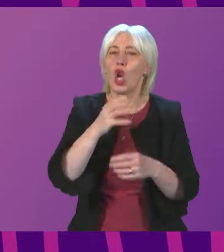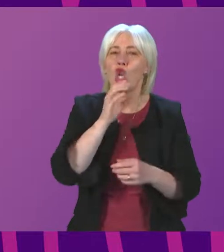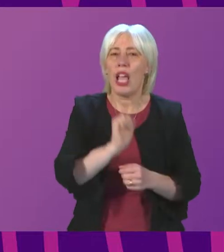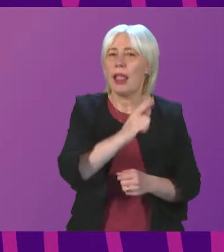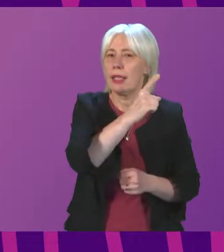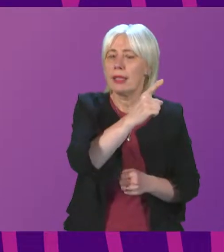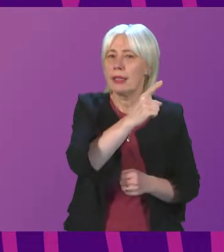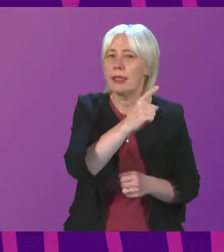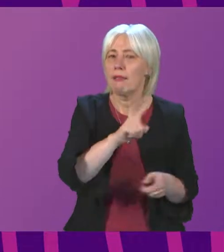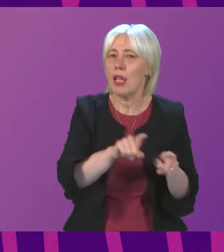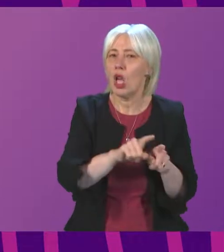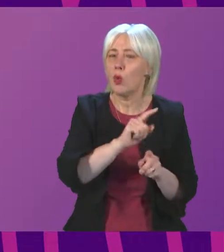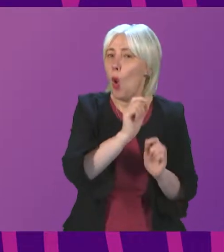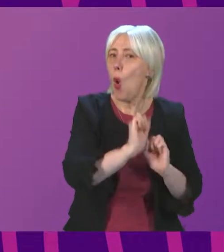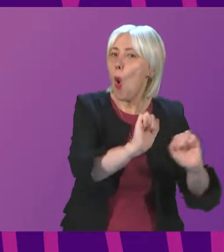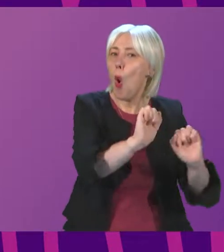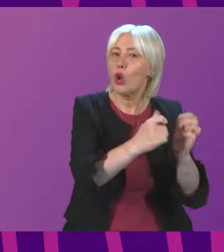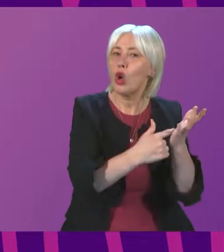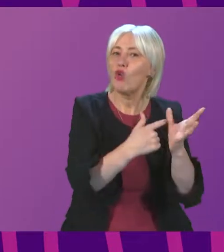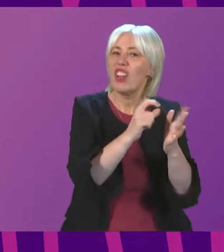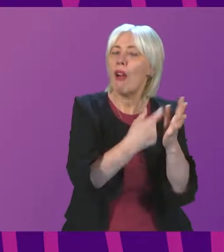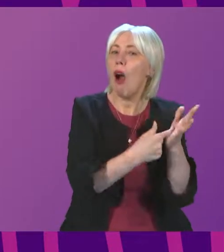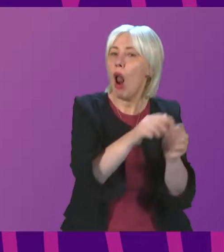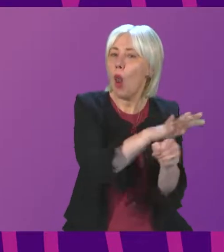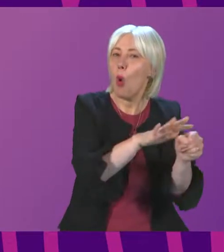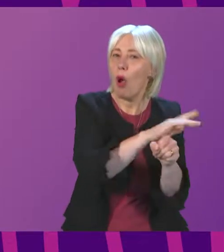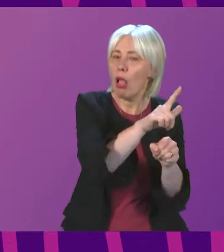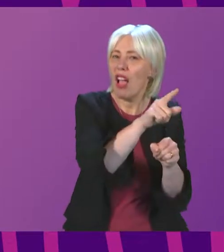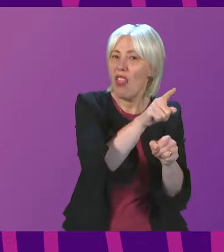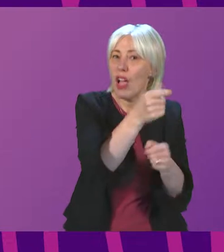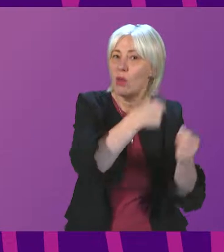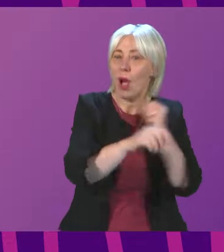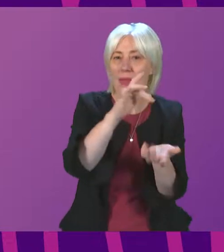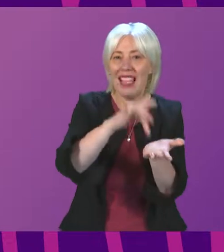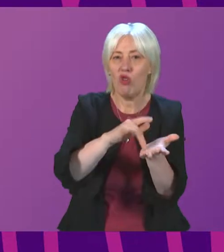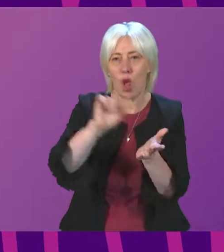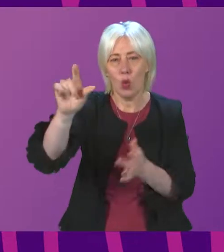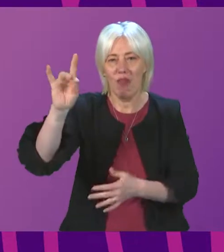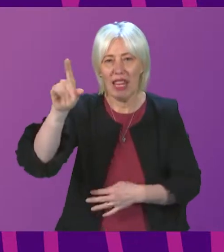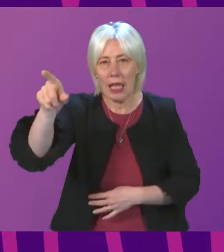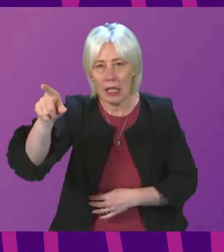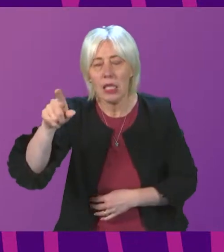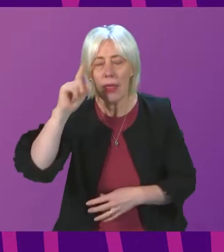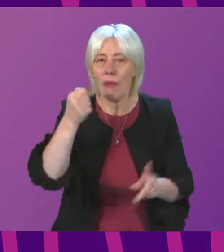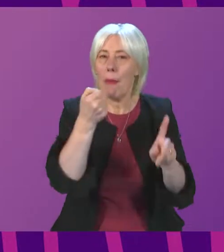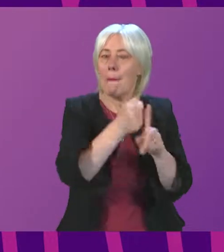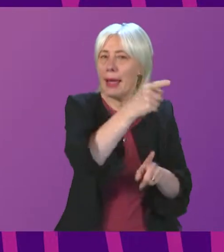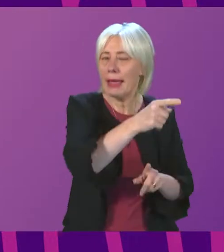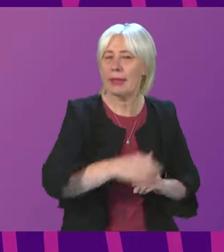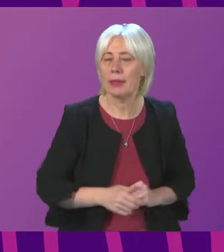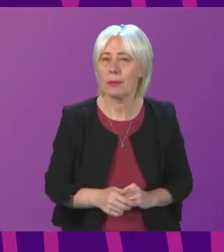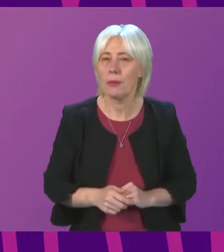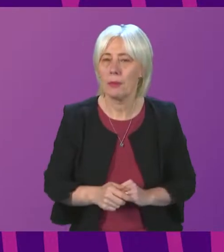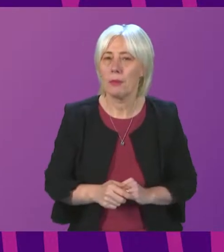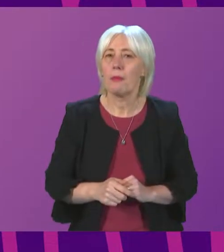this, because they do have their own radar locally. the thought of that being centralised away to Inverness might have an impact on them. So